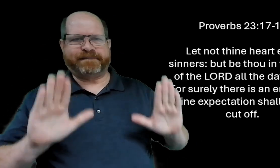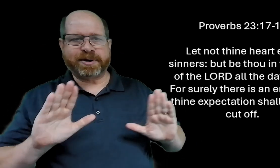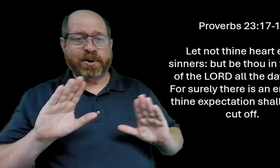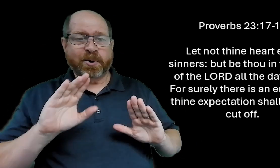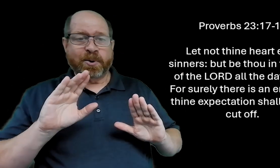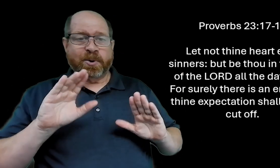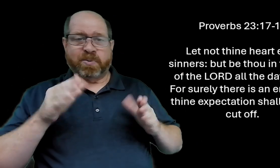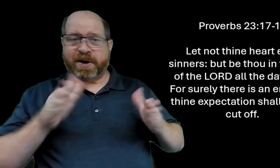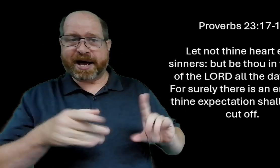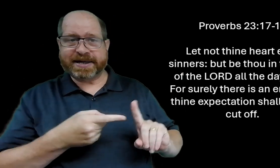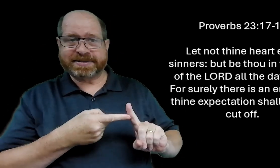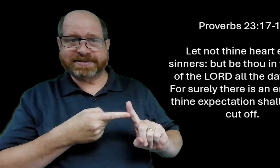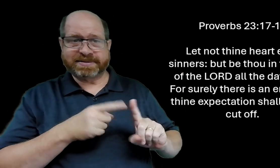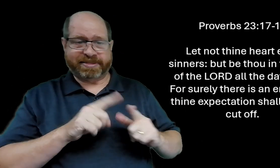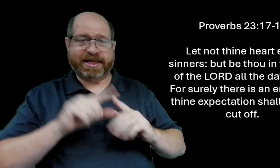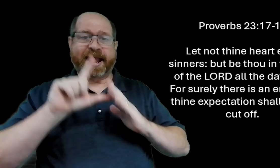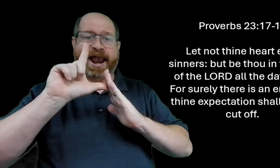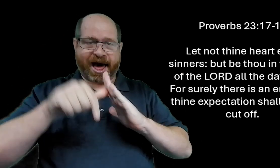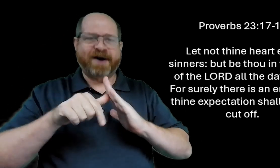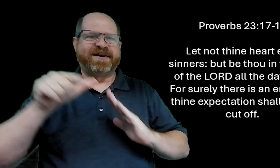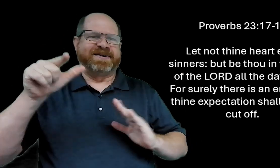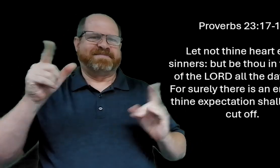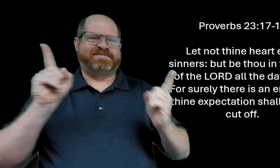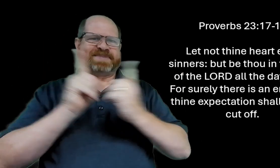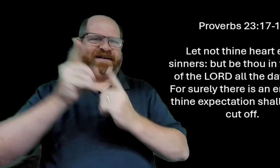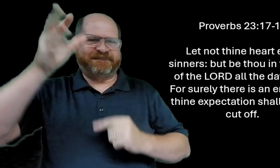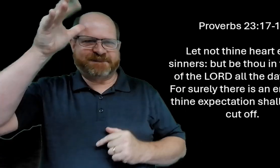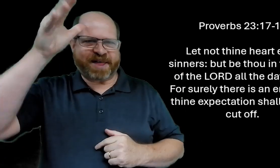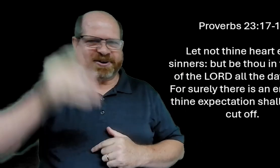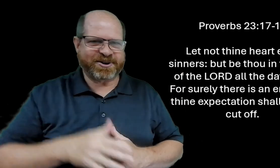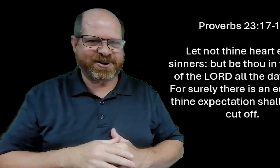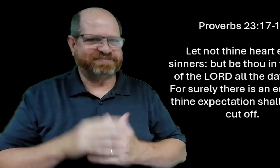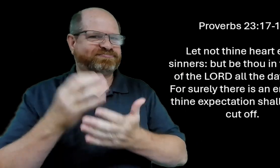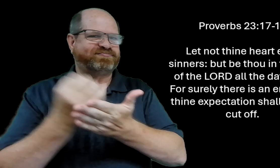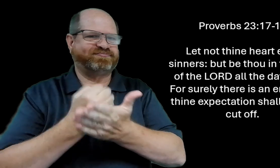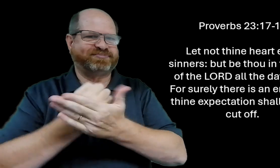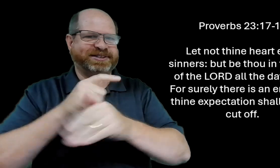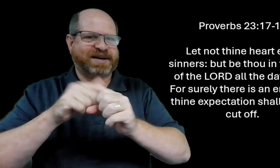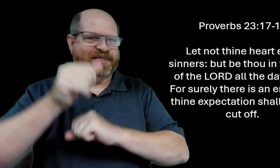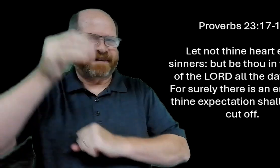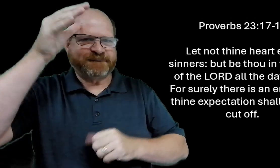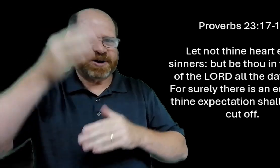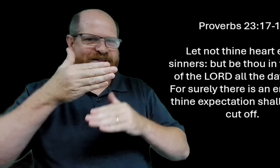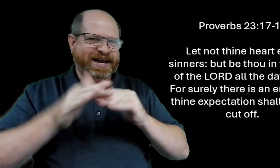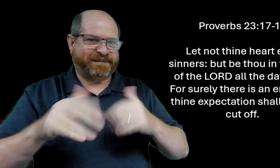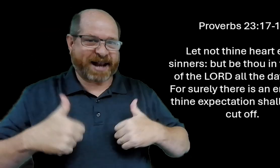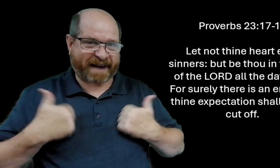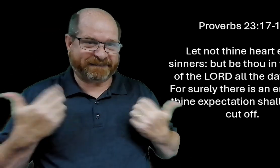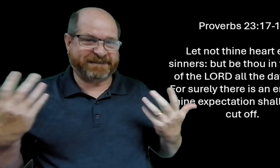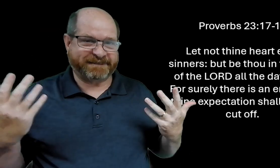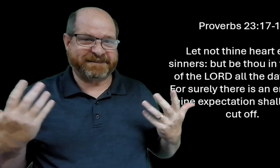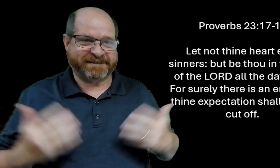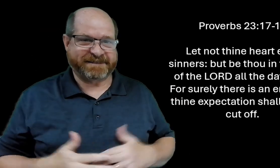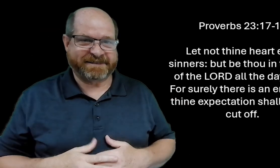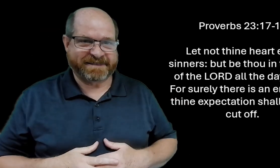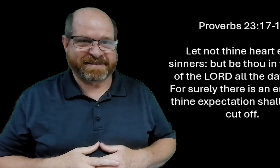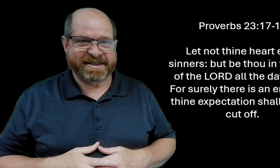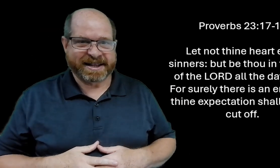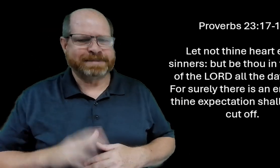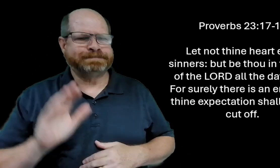used him in wonderful ways and then later he met his father again and had time with him until the end of his life